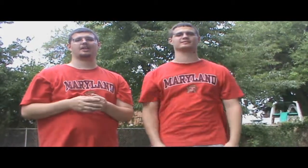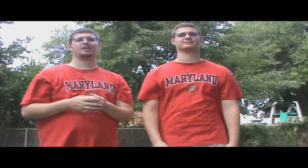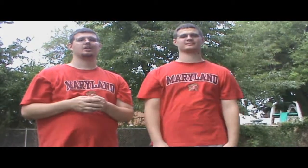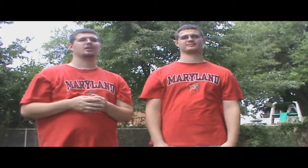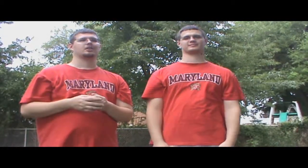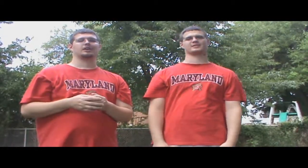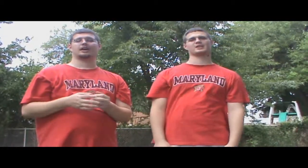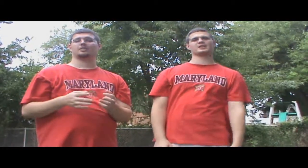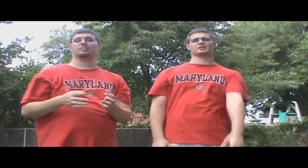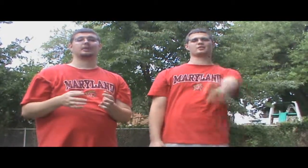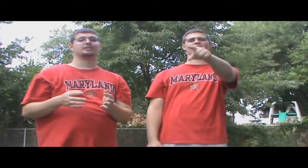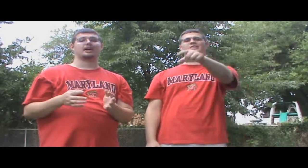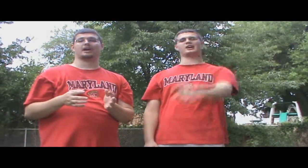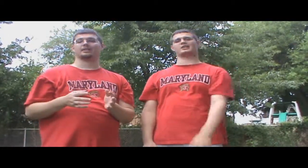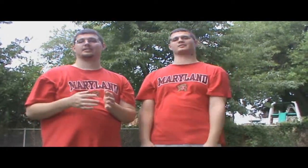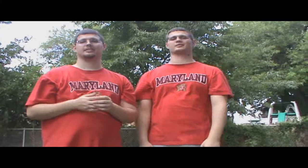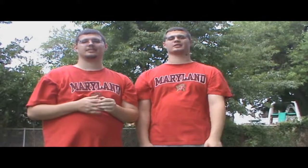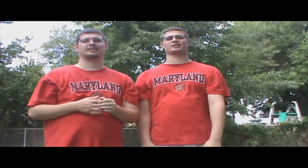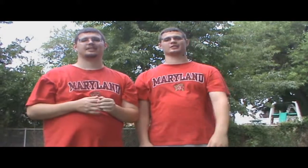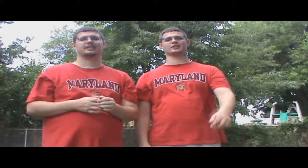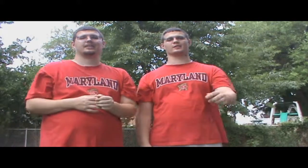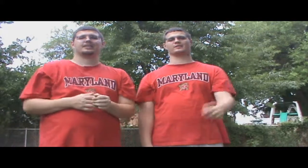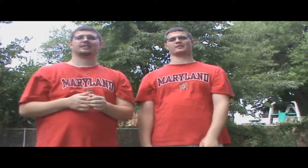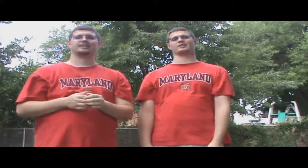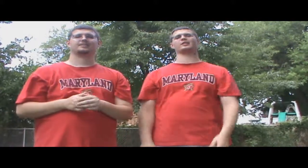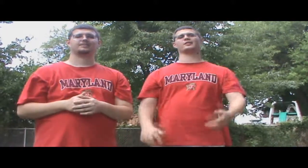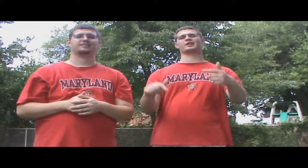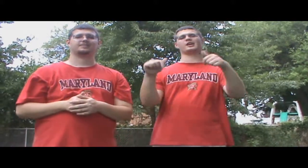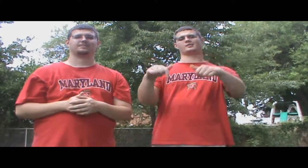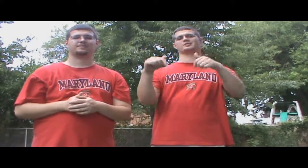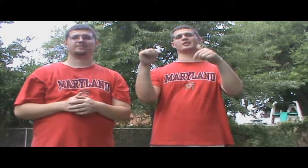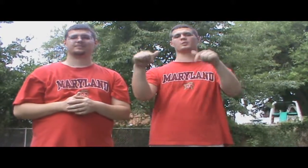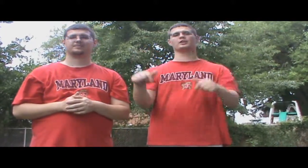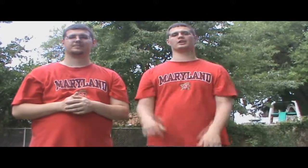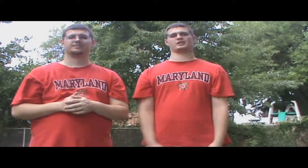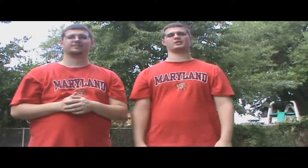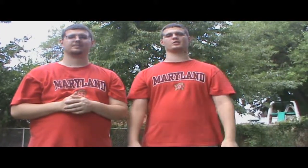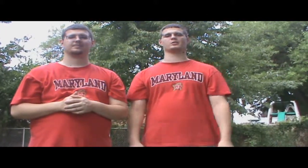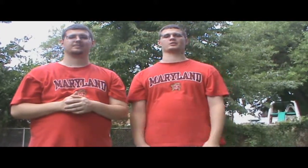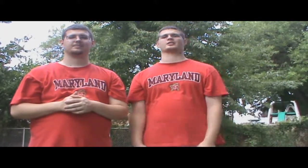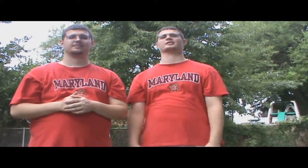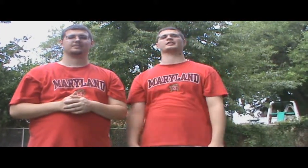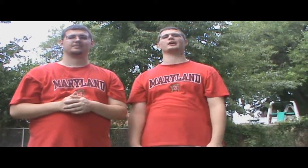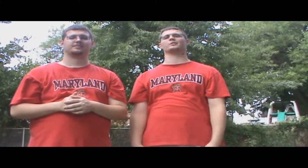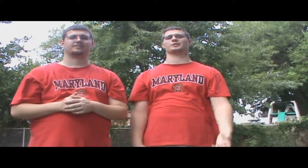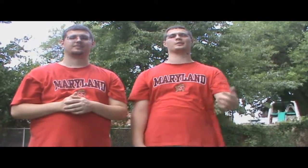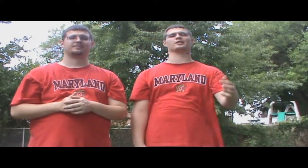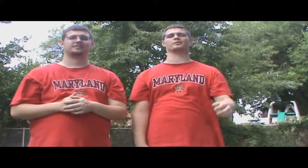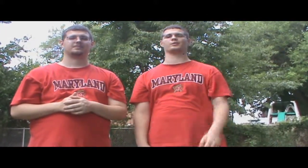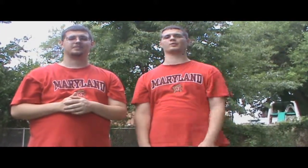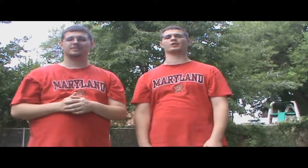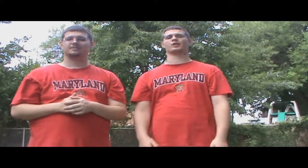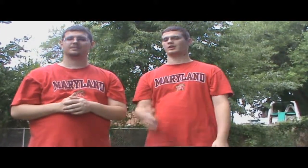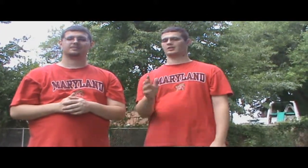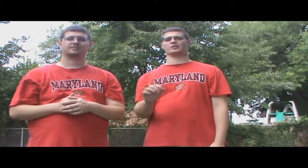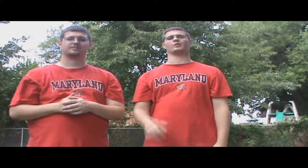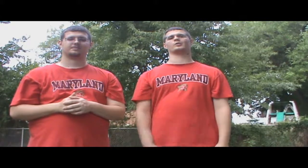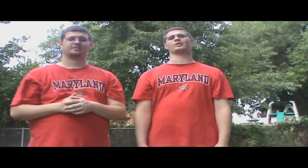it? The price tag. Leave it in comments. Can the Wii U contend with the PS4 or